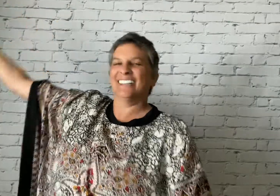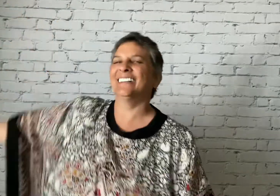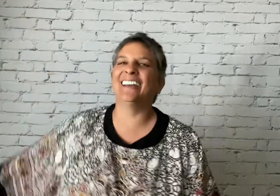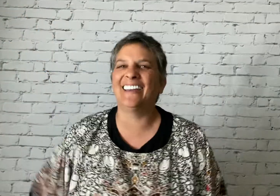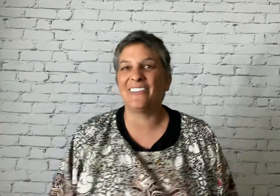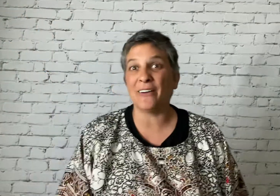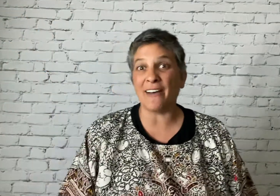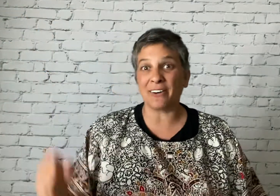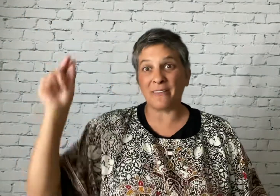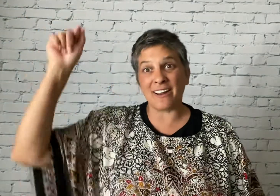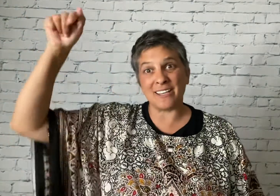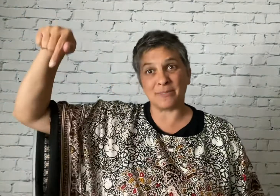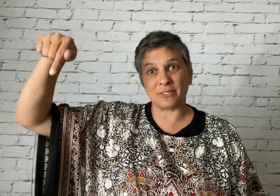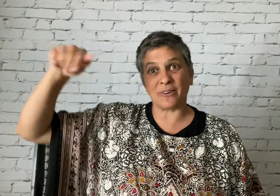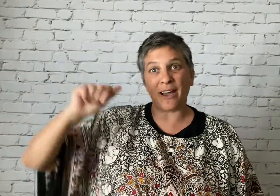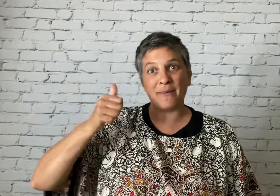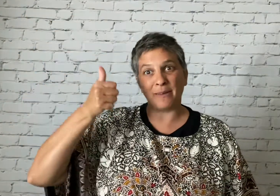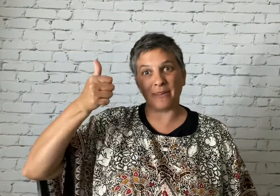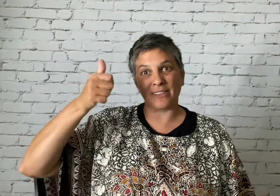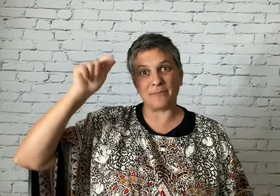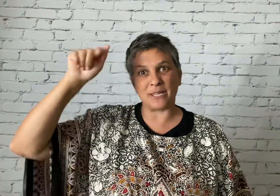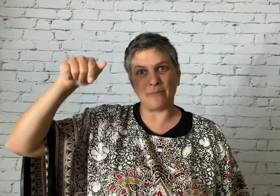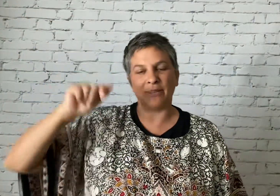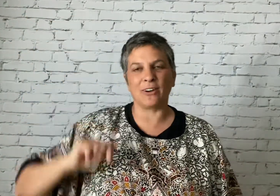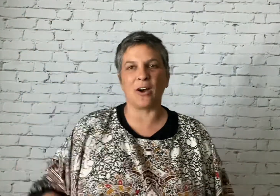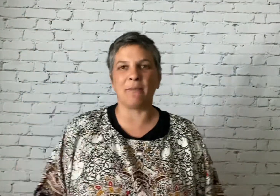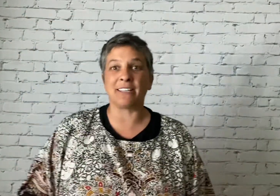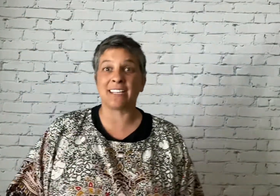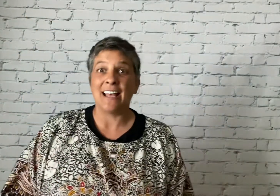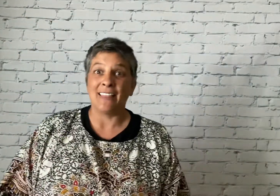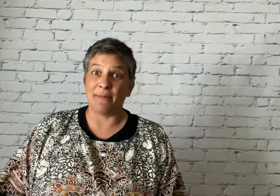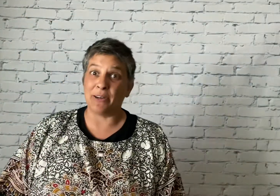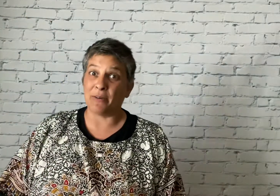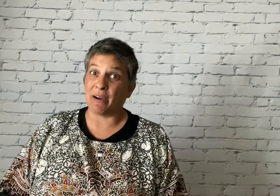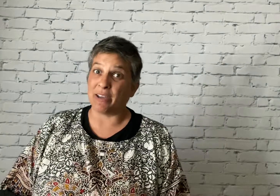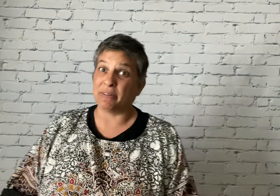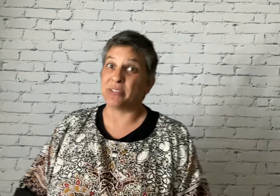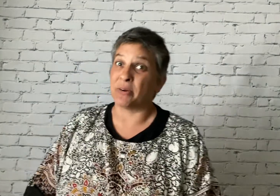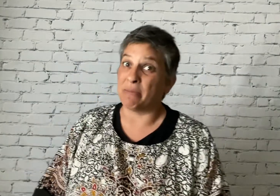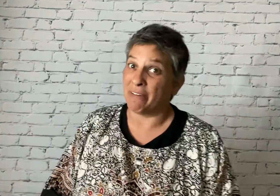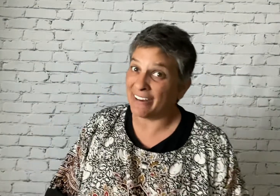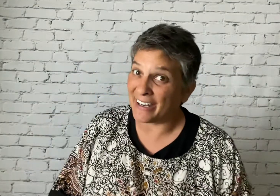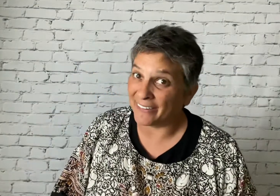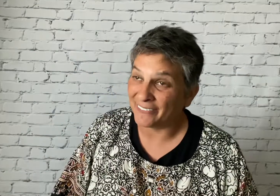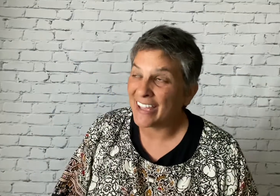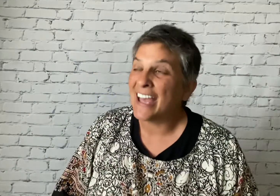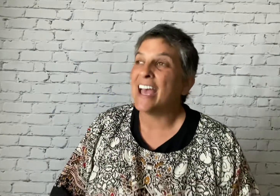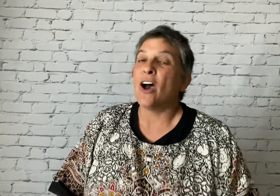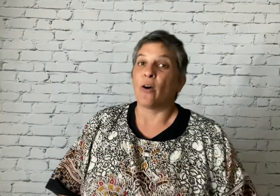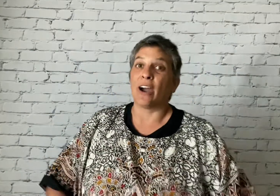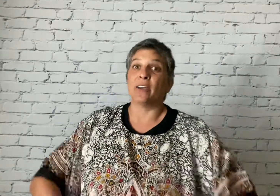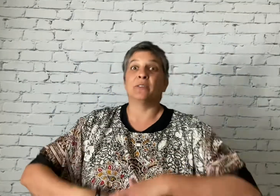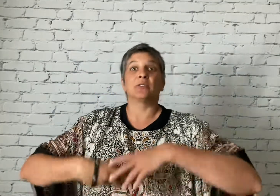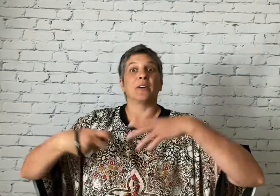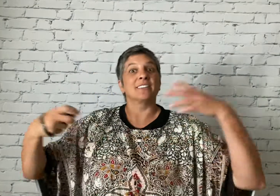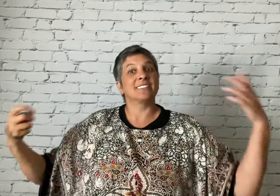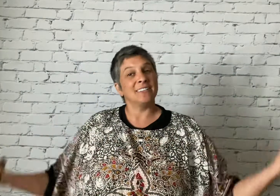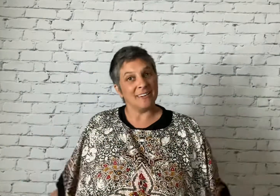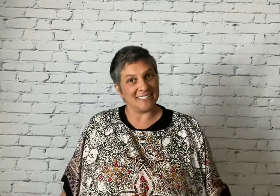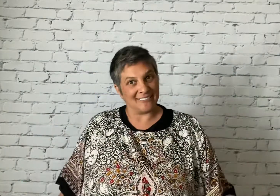If you haven't already, subscribe, give me a thumbs up, leave a comment, let me know how you enjoy my video or how you enjoy this series of